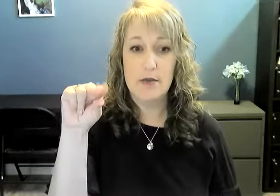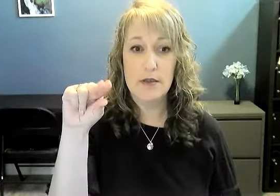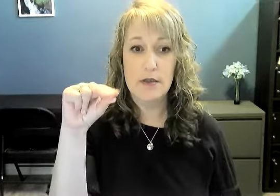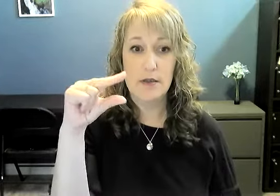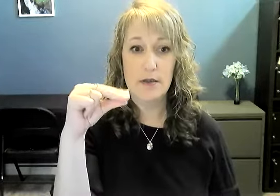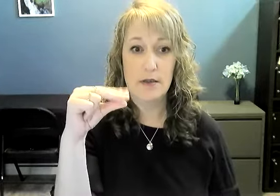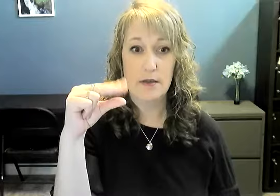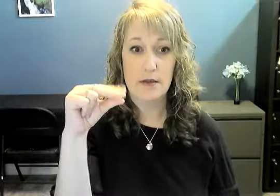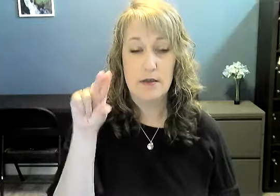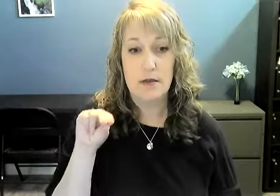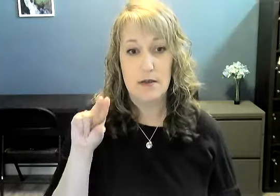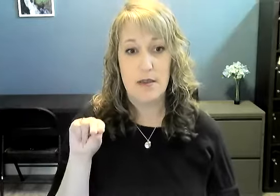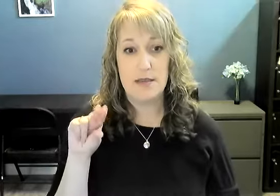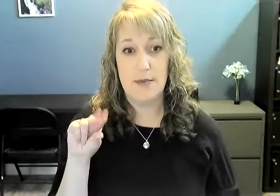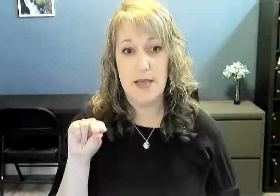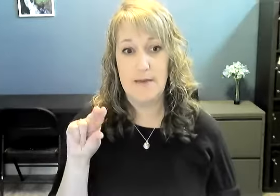this way. Okay.